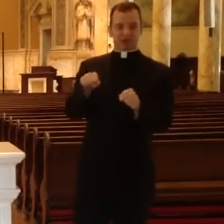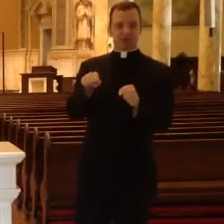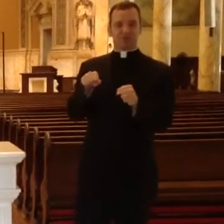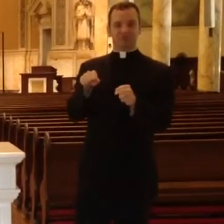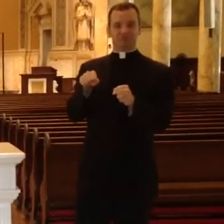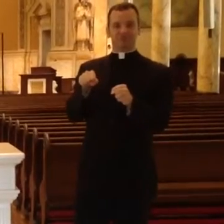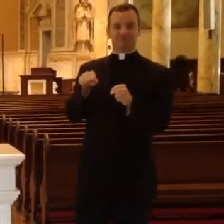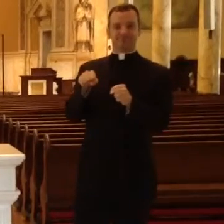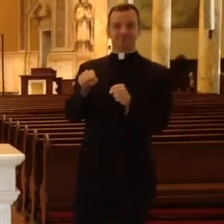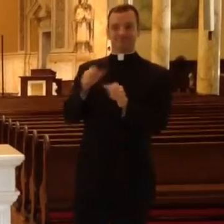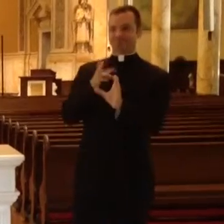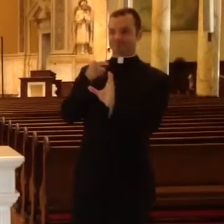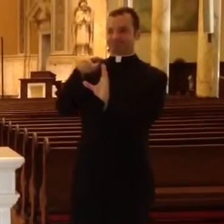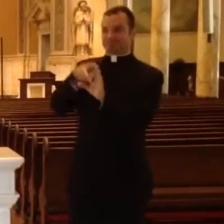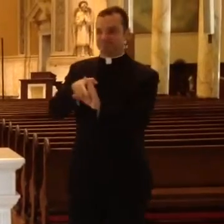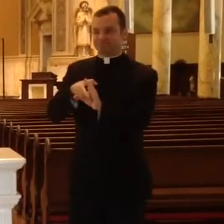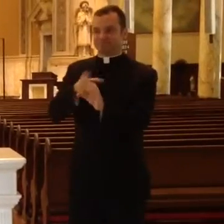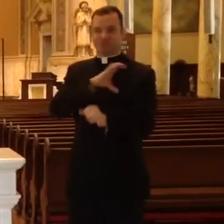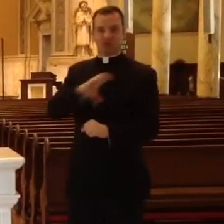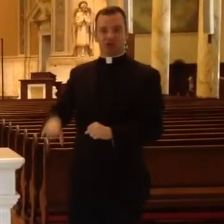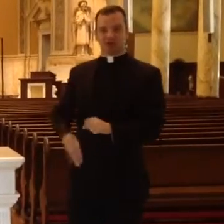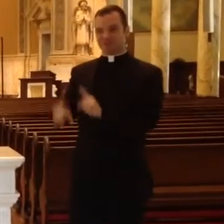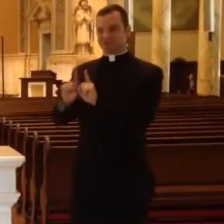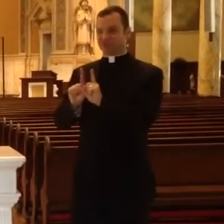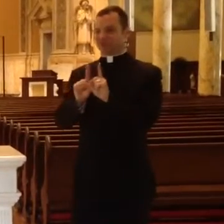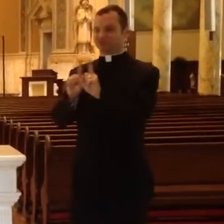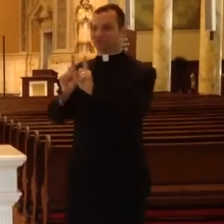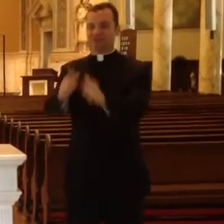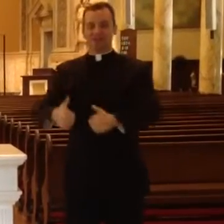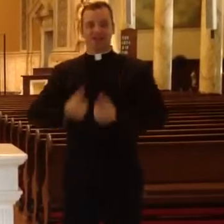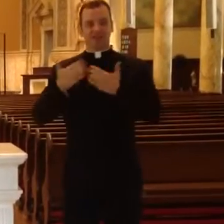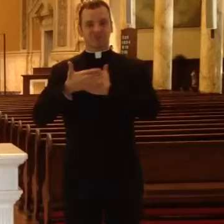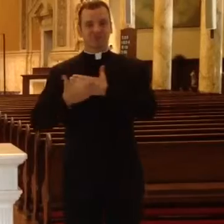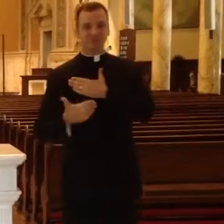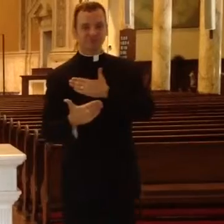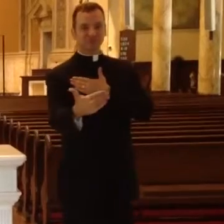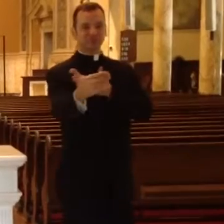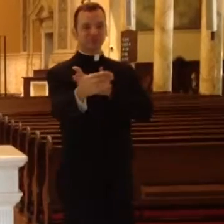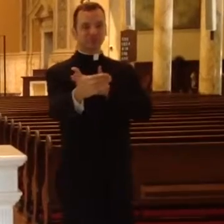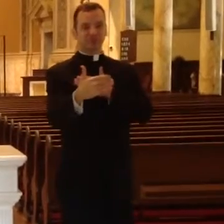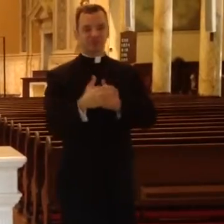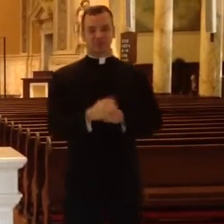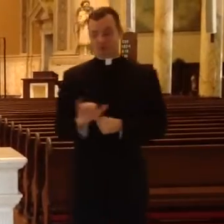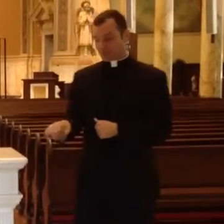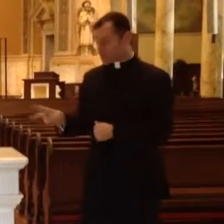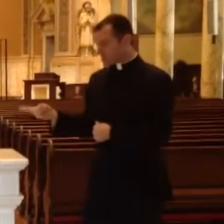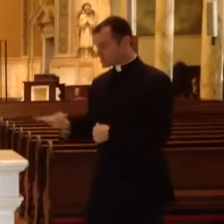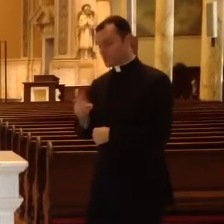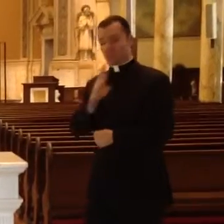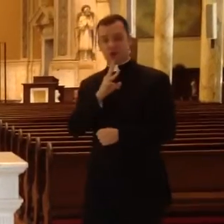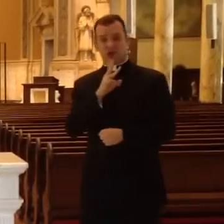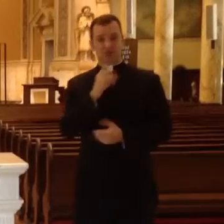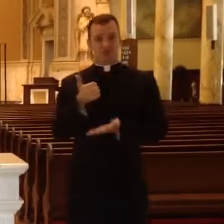or an adult, they are able to join in walking with Christ for the rest of their life.